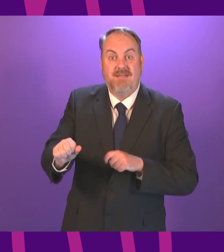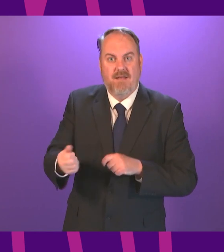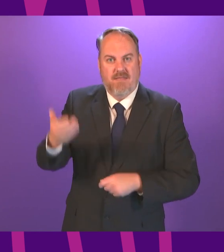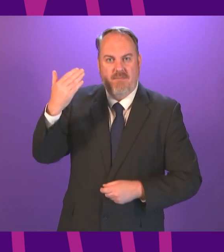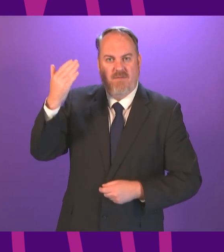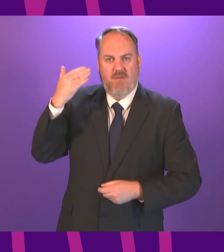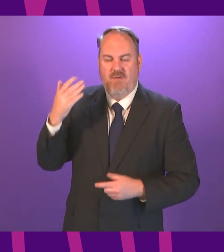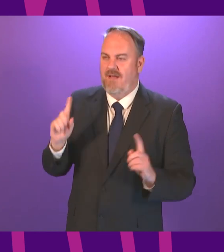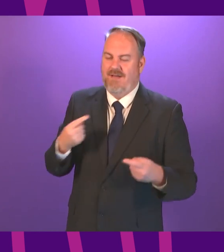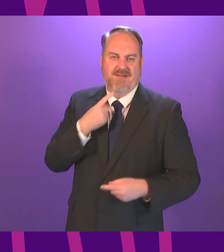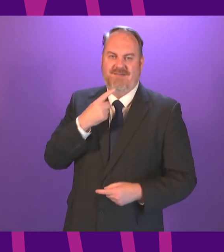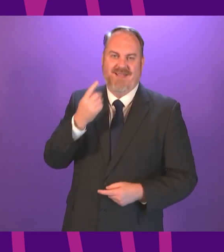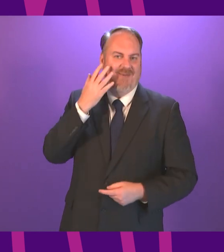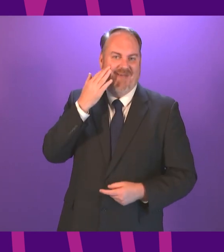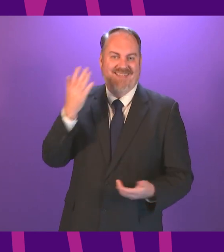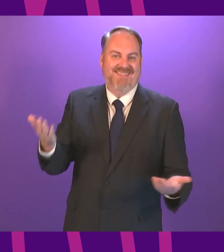a number of members have